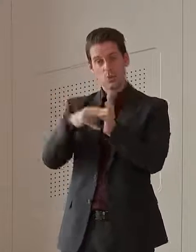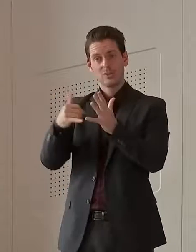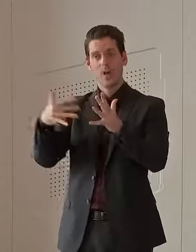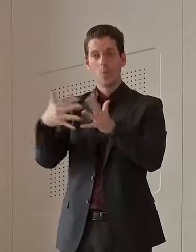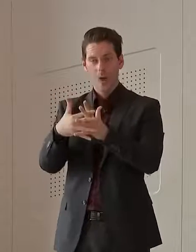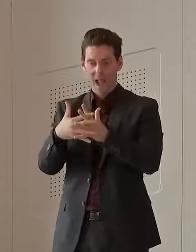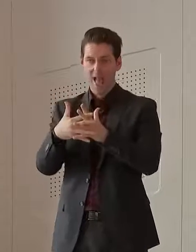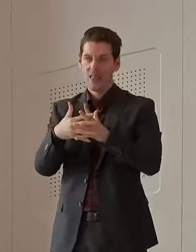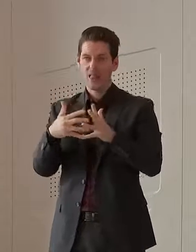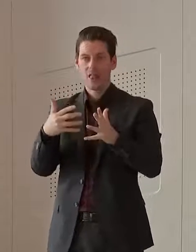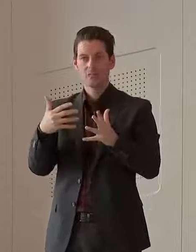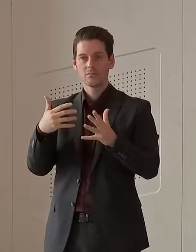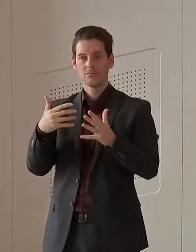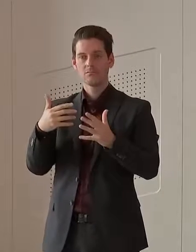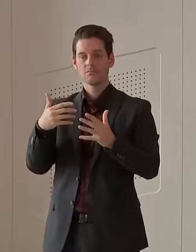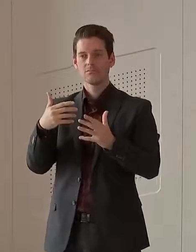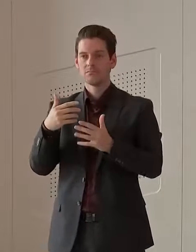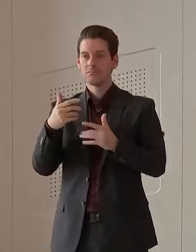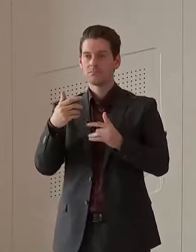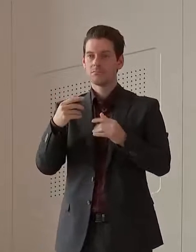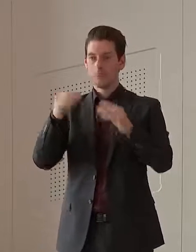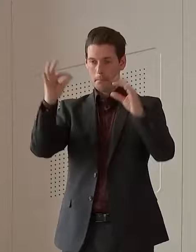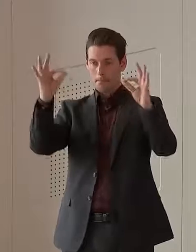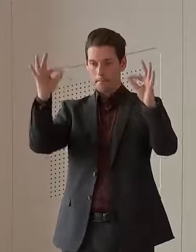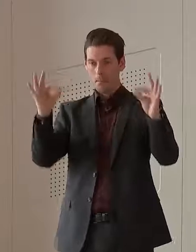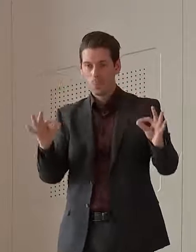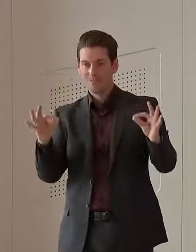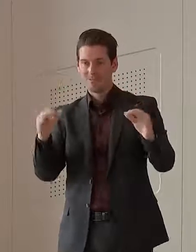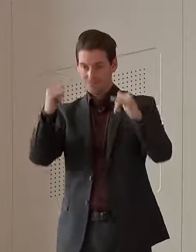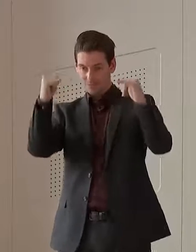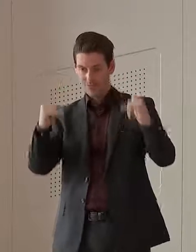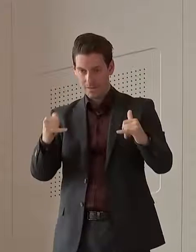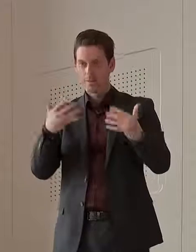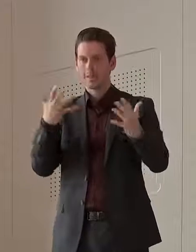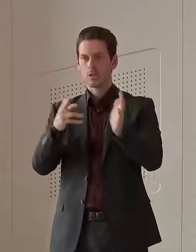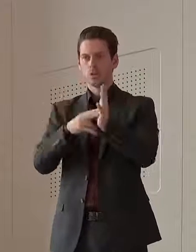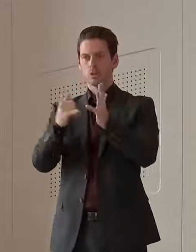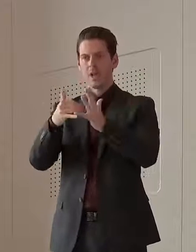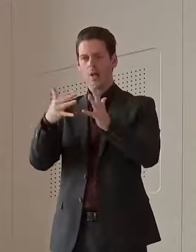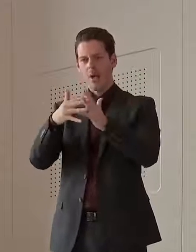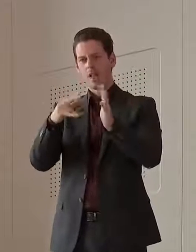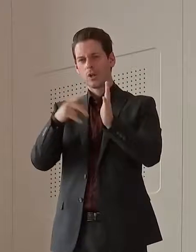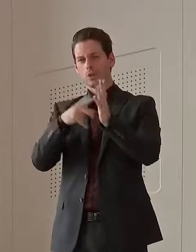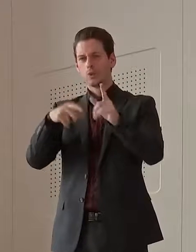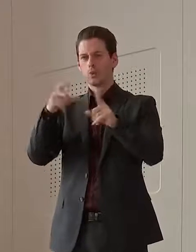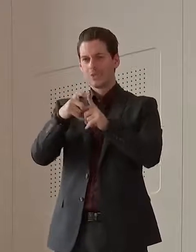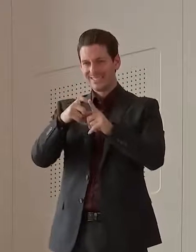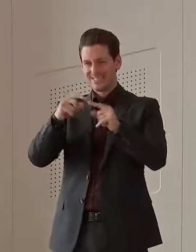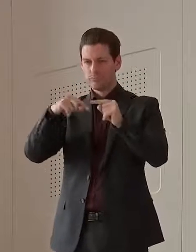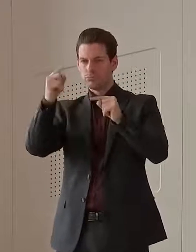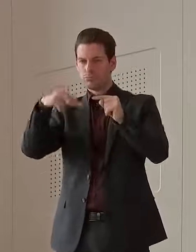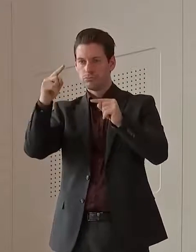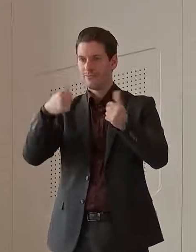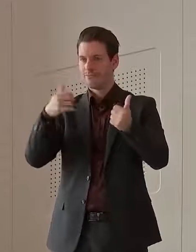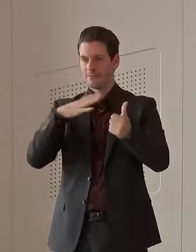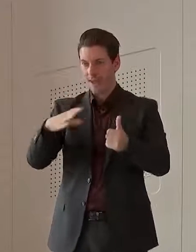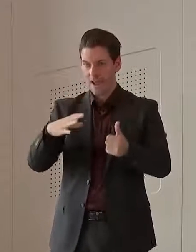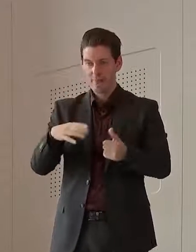point of checkpoint and they rejected it. So they're New South Wales residents. They're not Queensland residents.